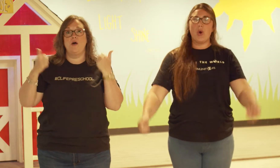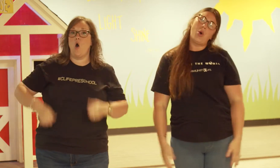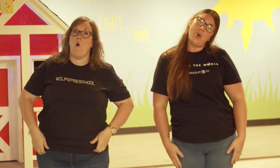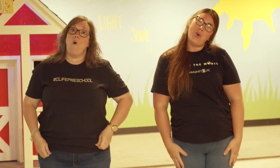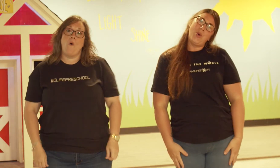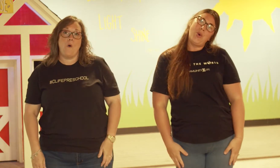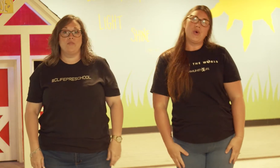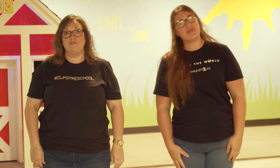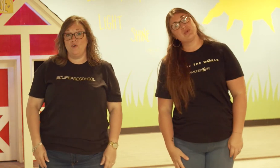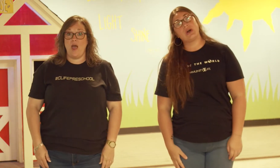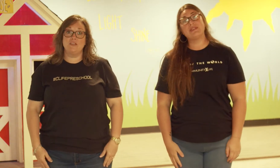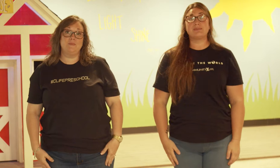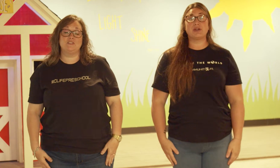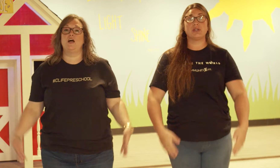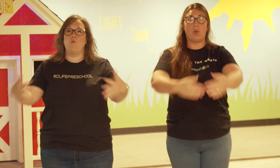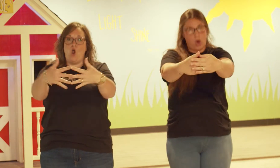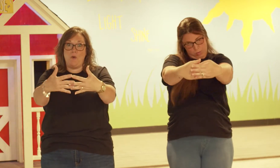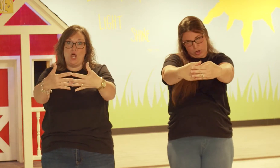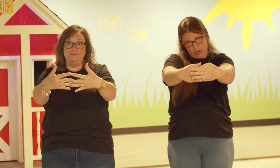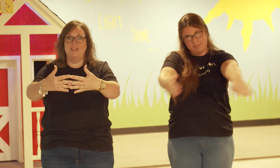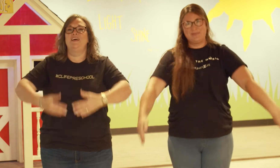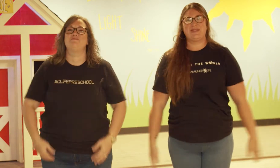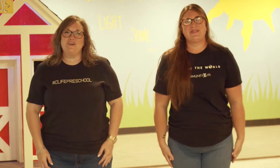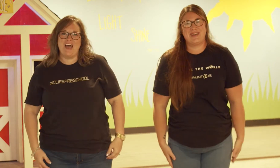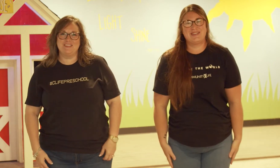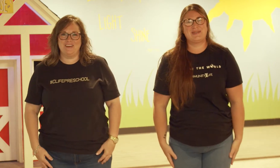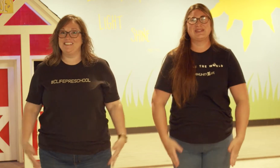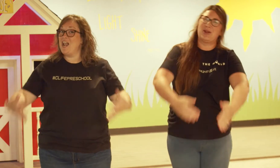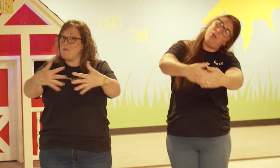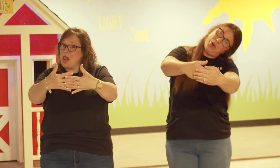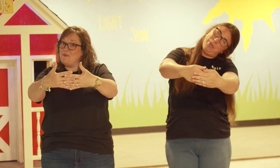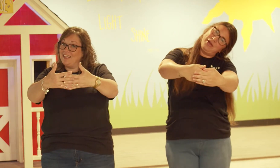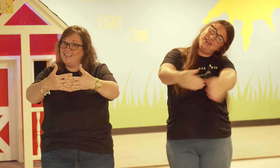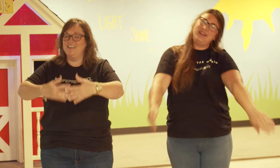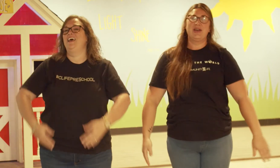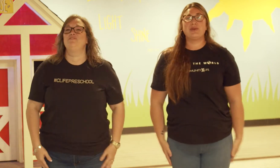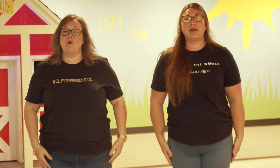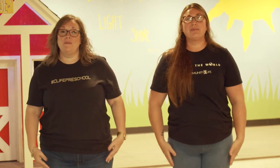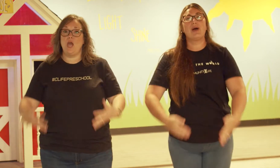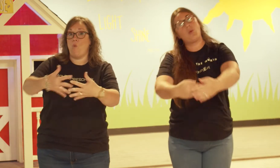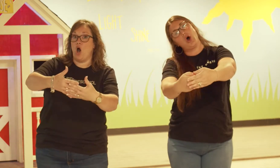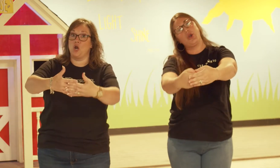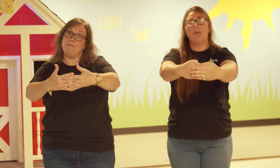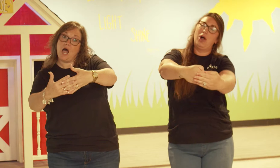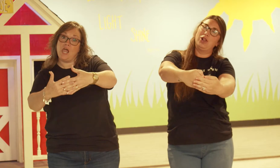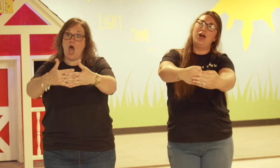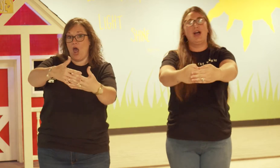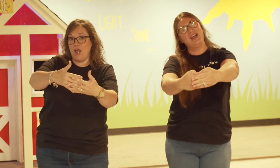Oh, the fruit of the spirit's not a watermelon The fruit of the spirit's not a watermelon If you wanna be a water ballad,